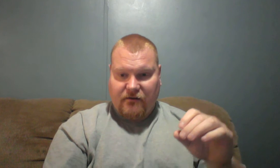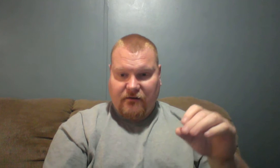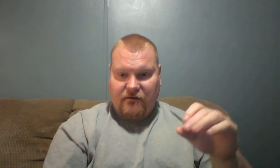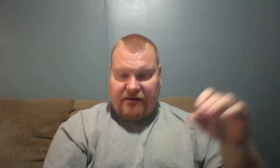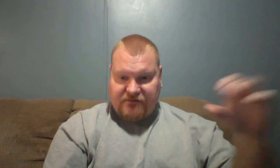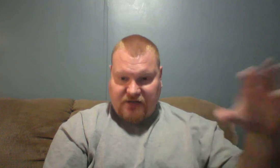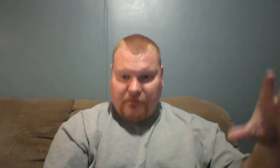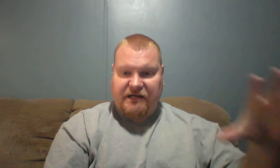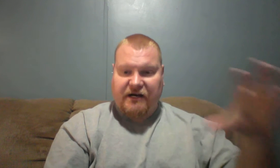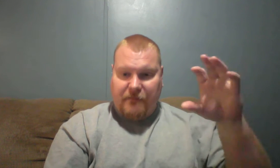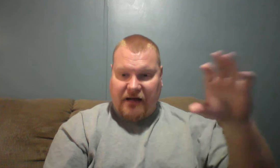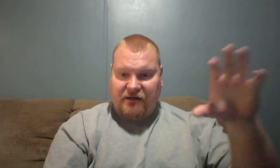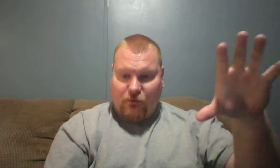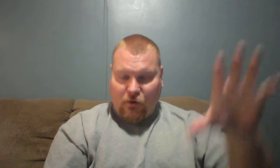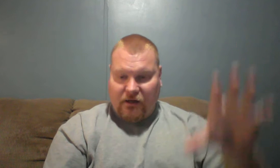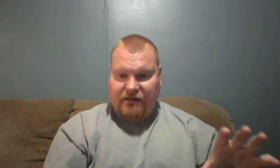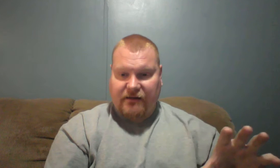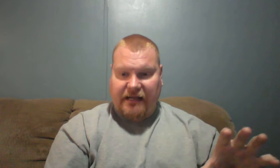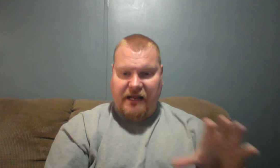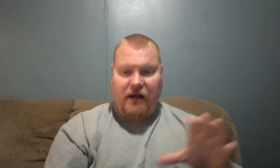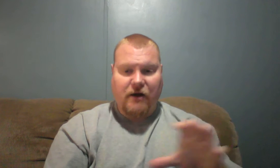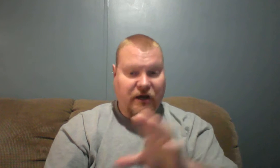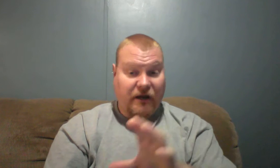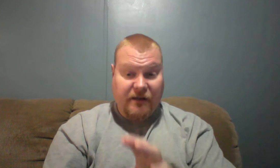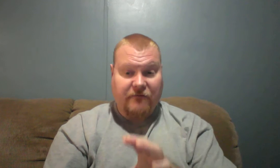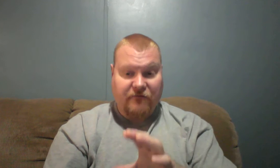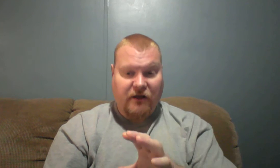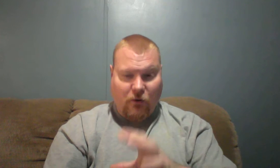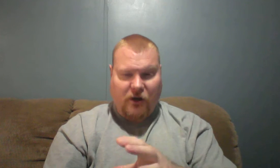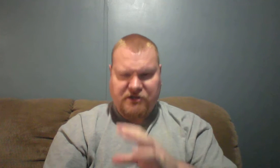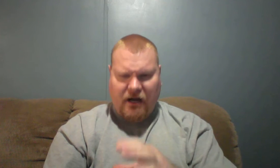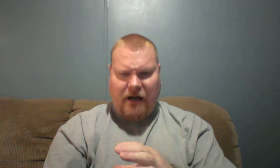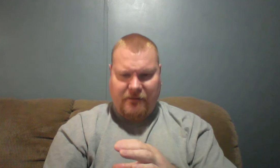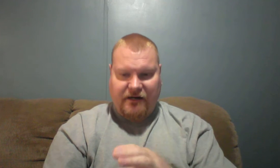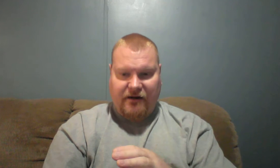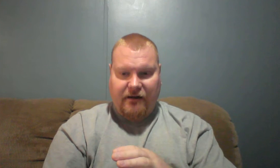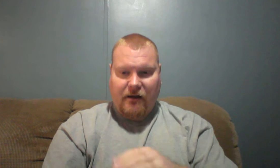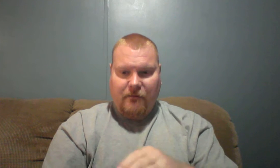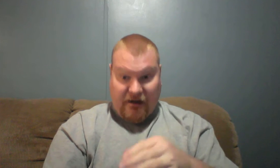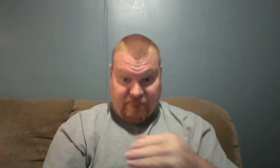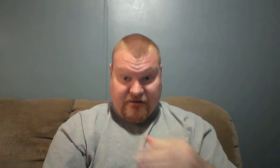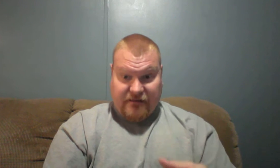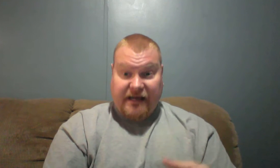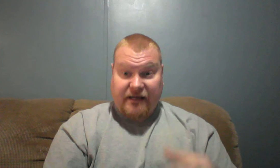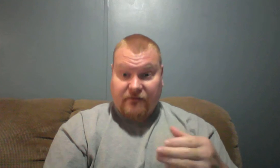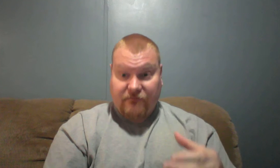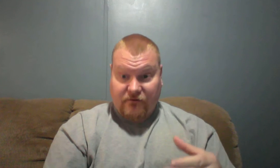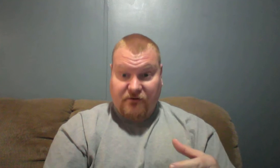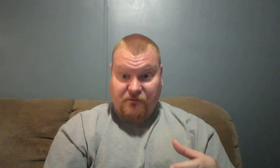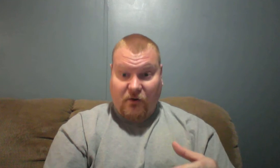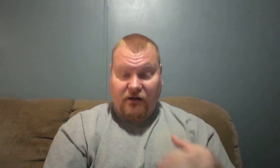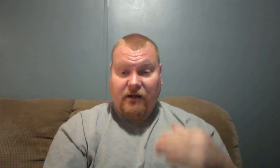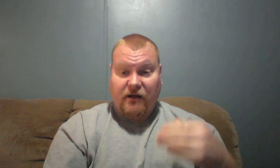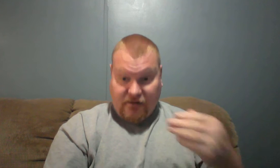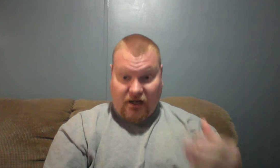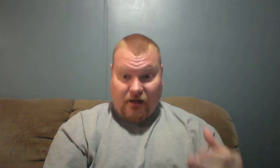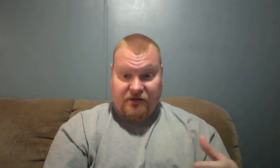It gives commentary about what, and you know, and you got to be careful. You got to watch the commentary, but I found that for the most part. The commentary,